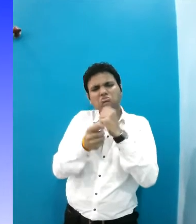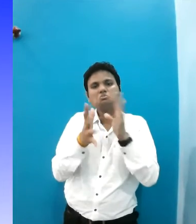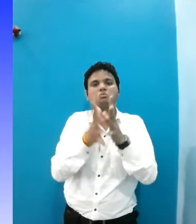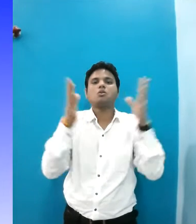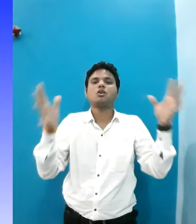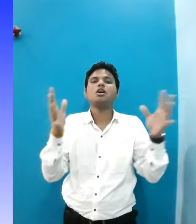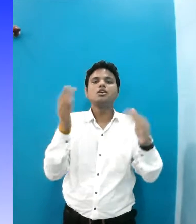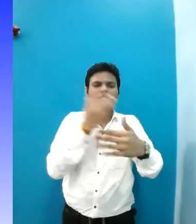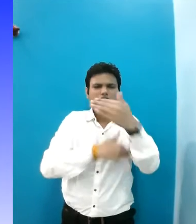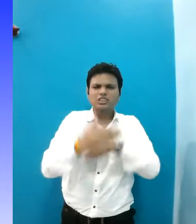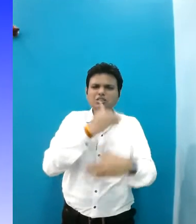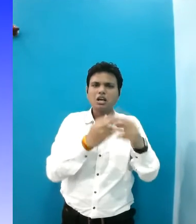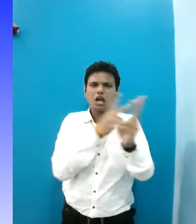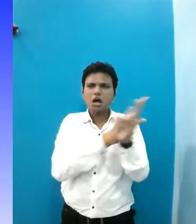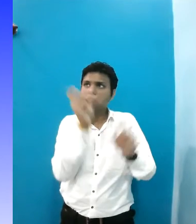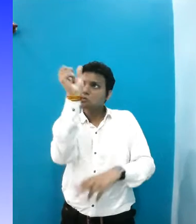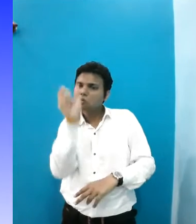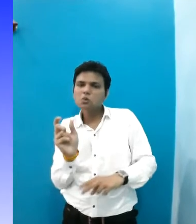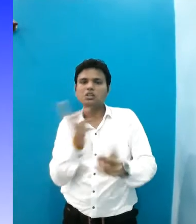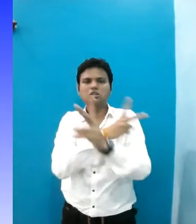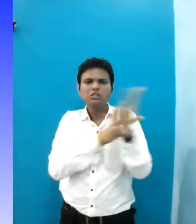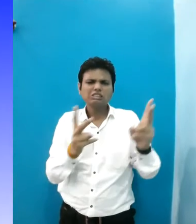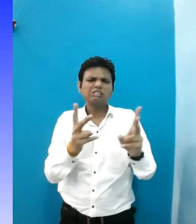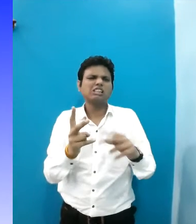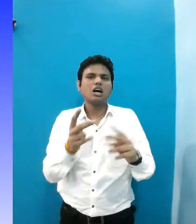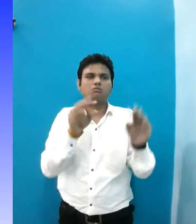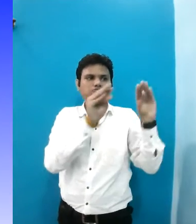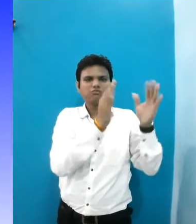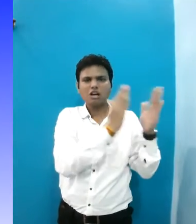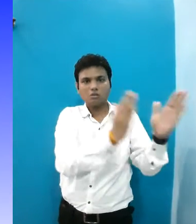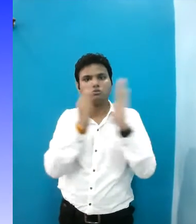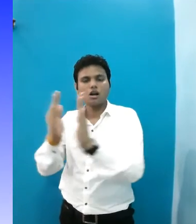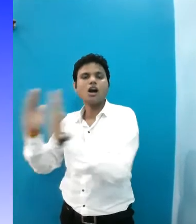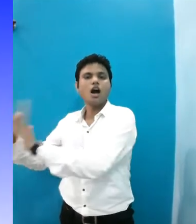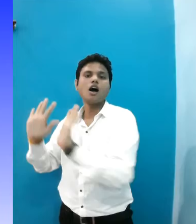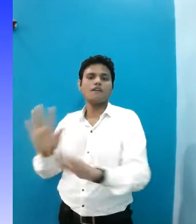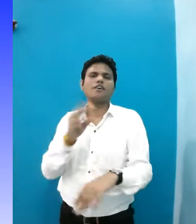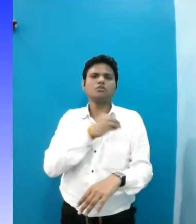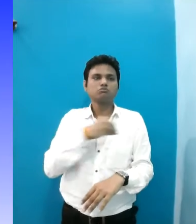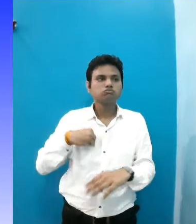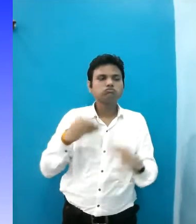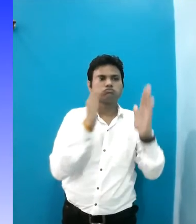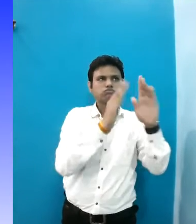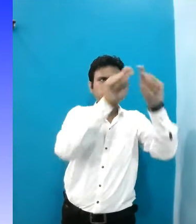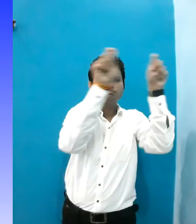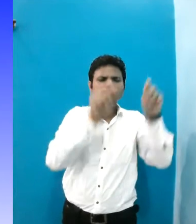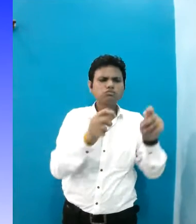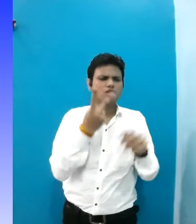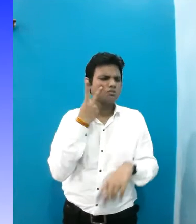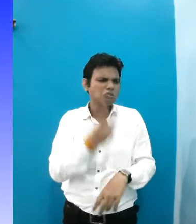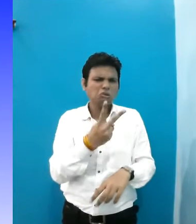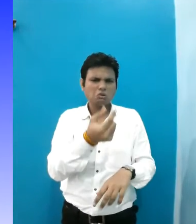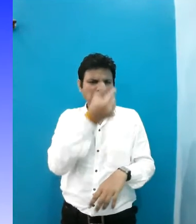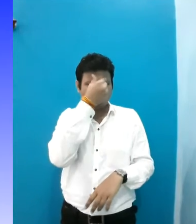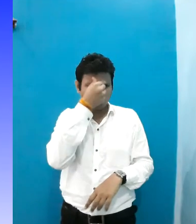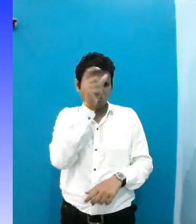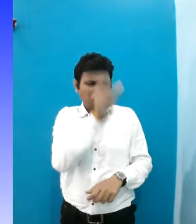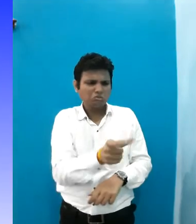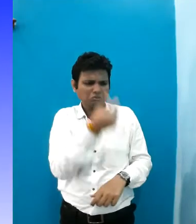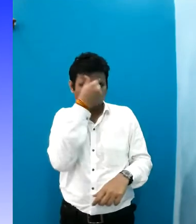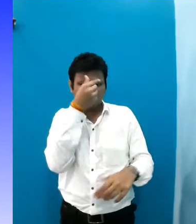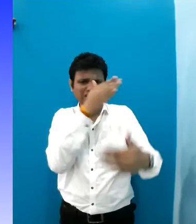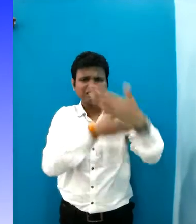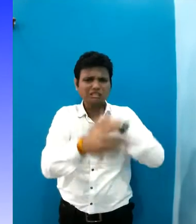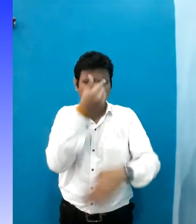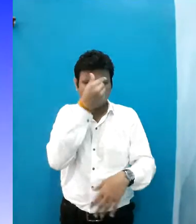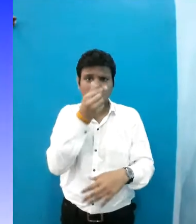decades. The disability-related terminologies traveled through a medical model which views disability as a problem within